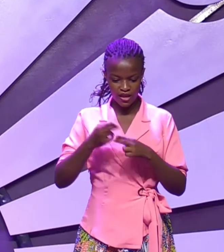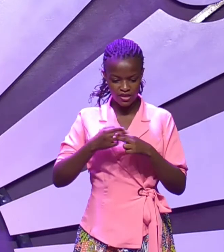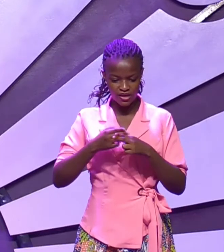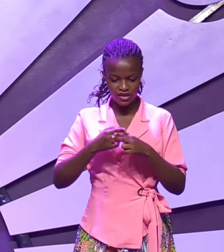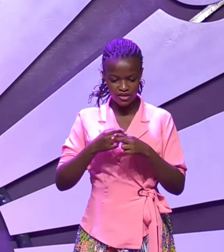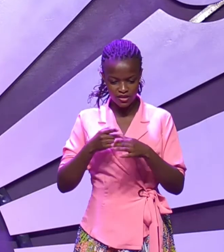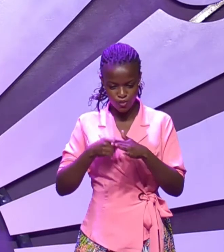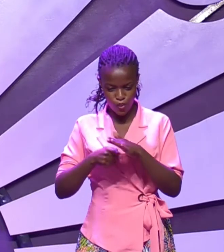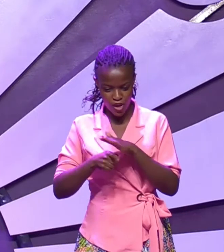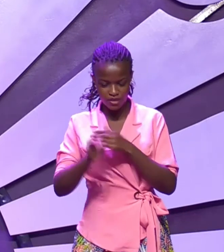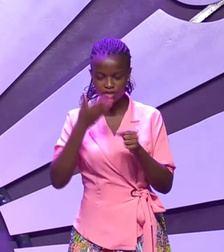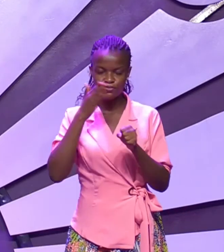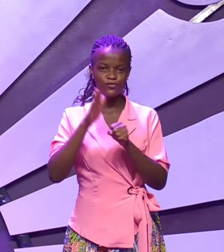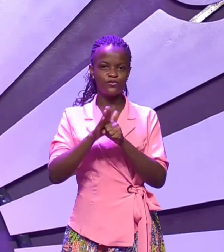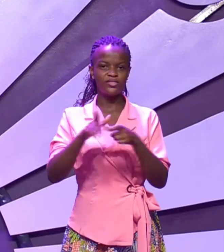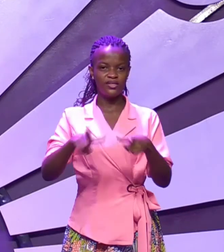promised land